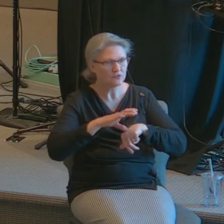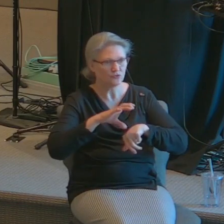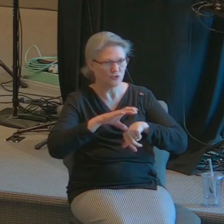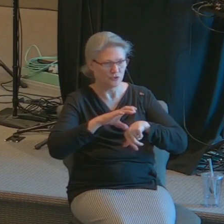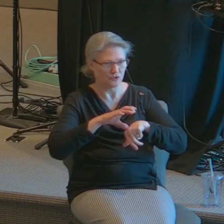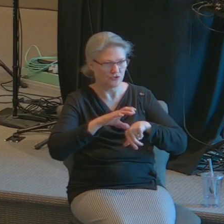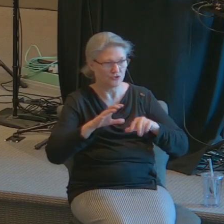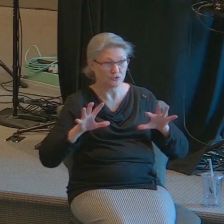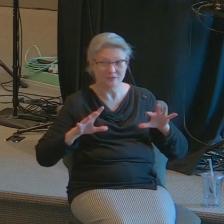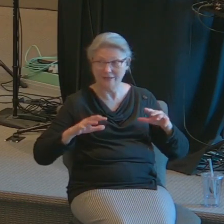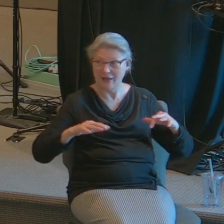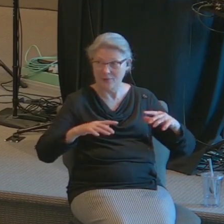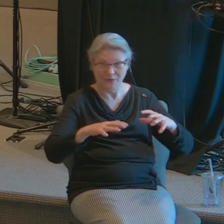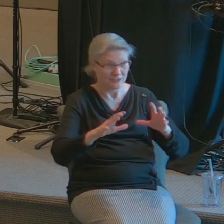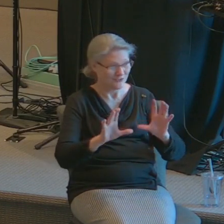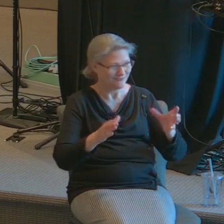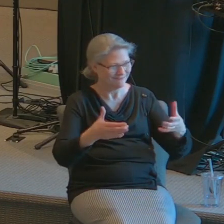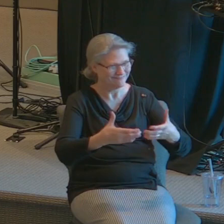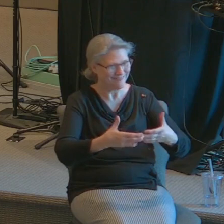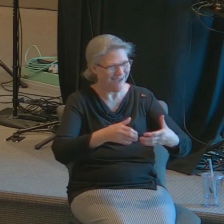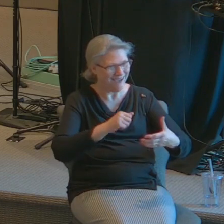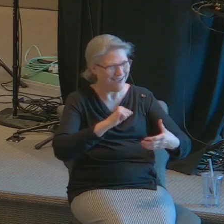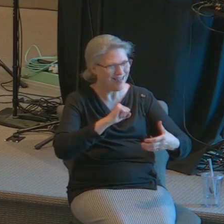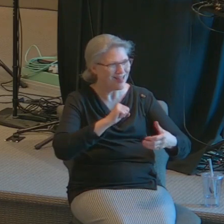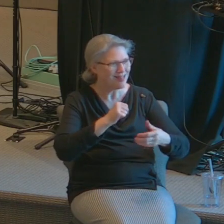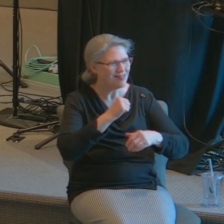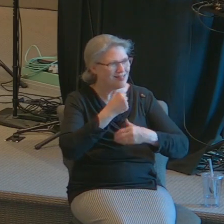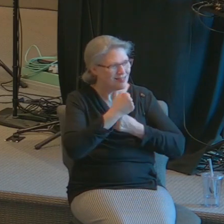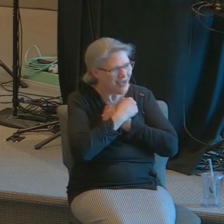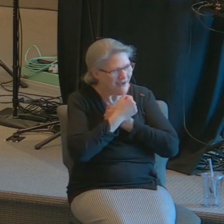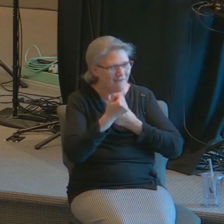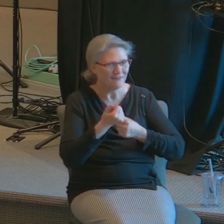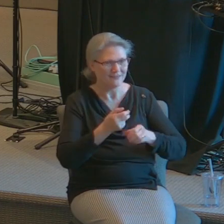congregation that I loved to assist in.